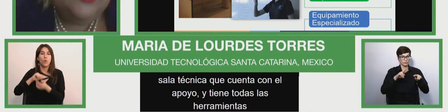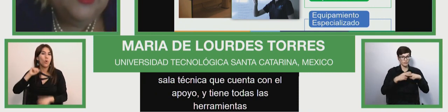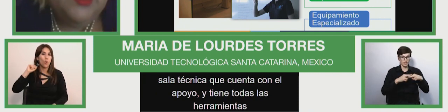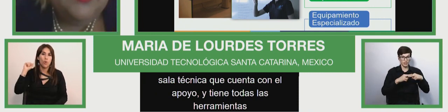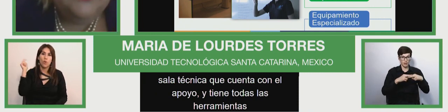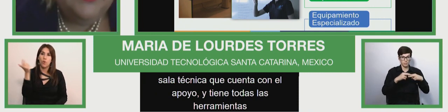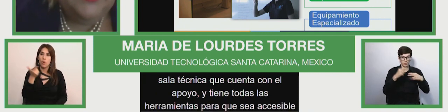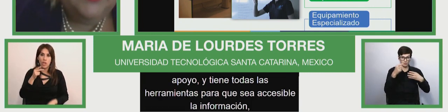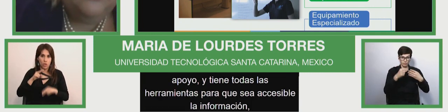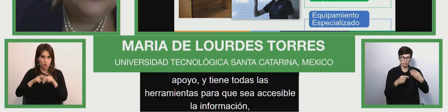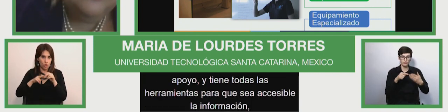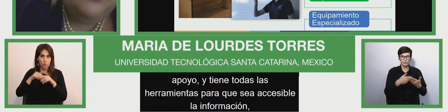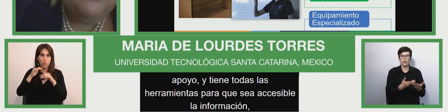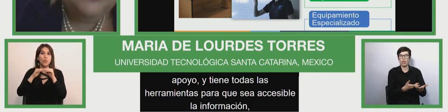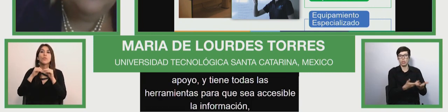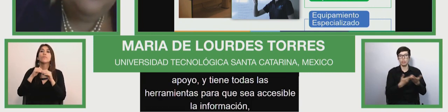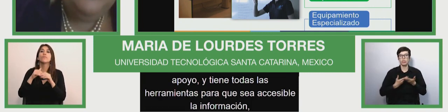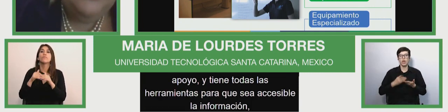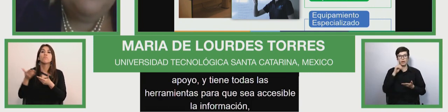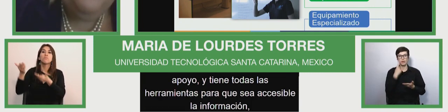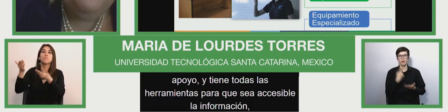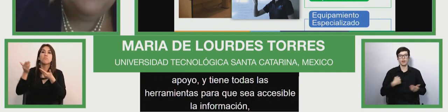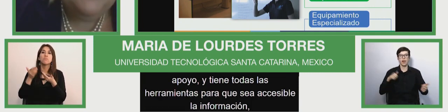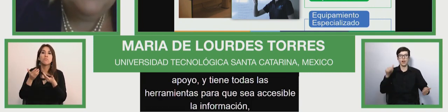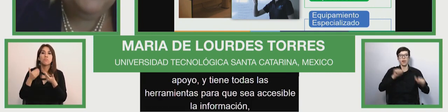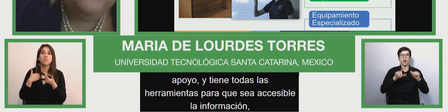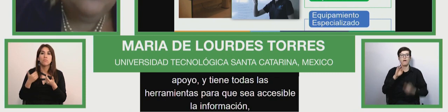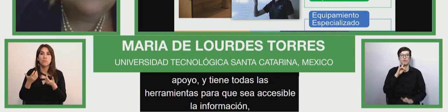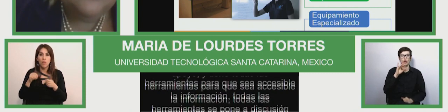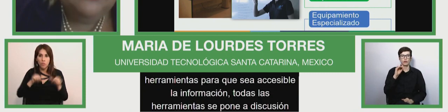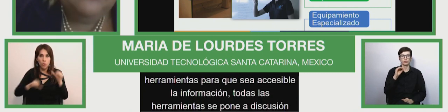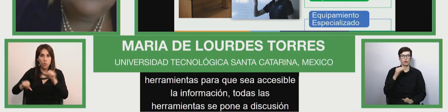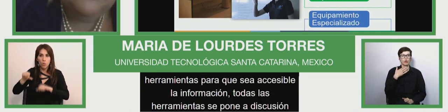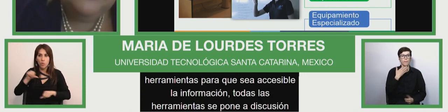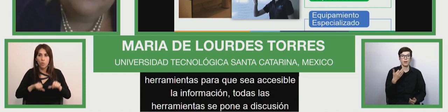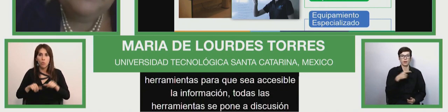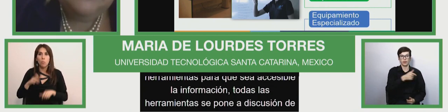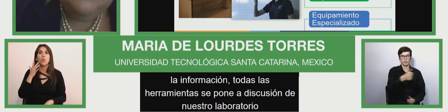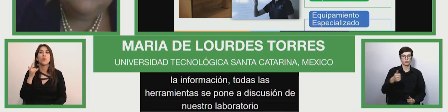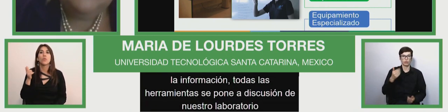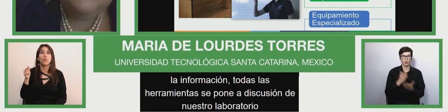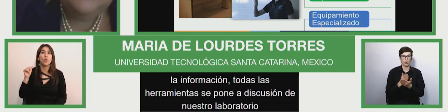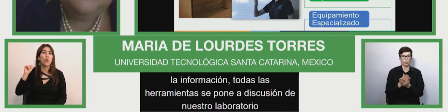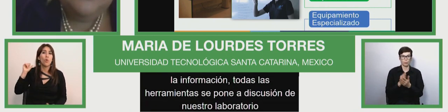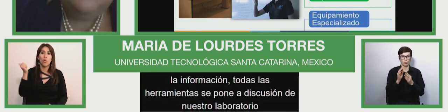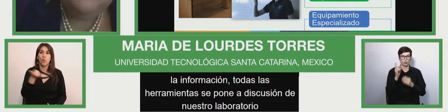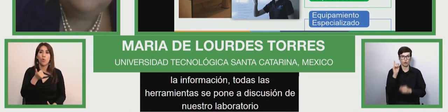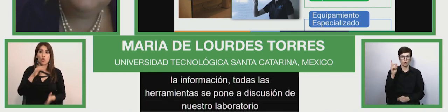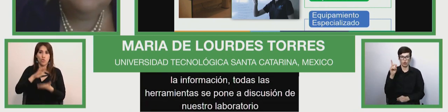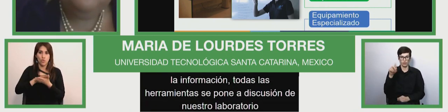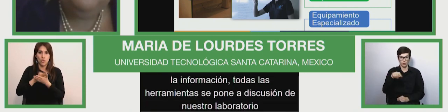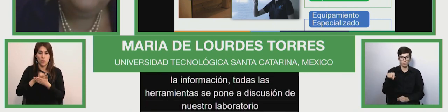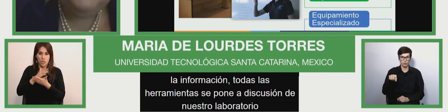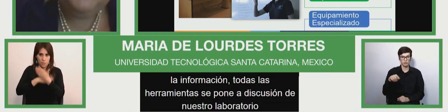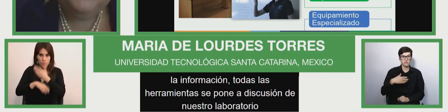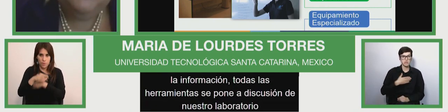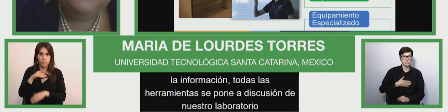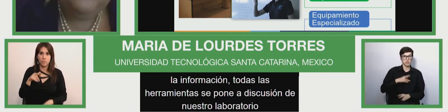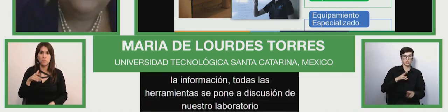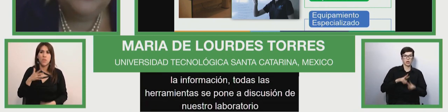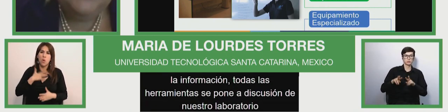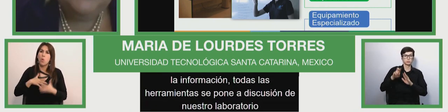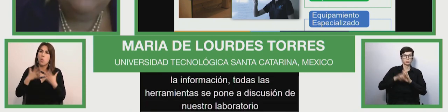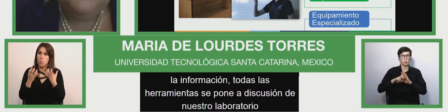for visual aids for for a visual impairment and i've been making all this information